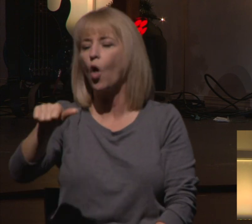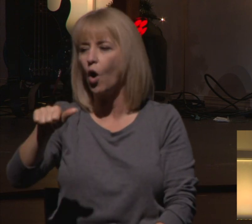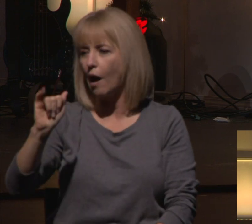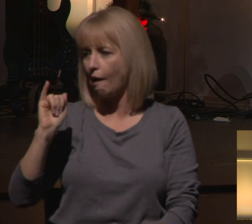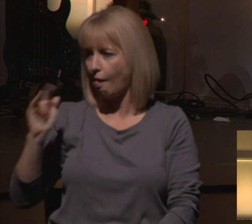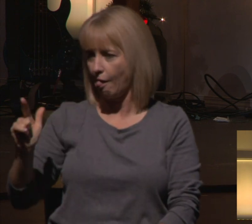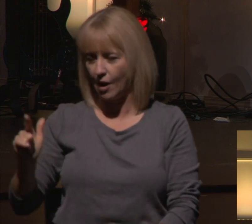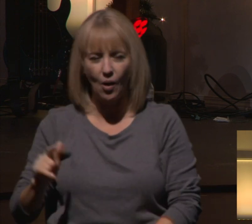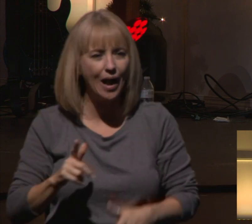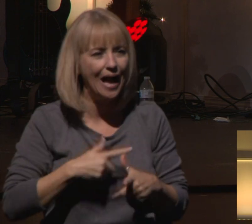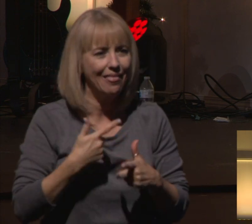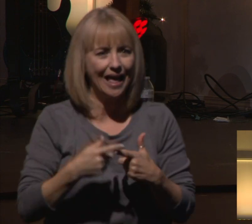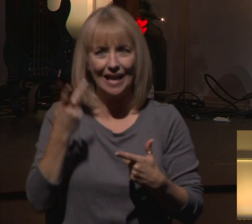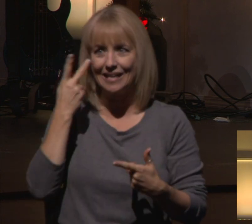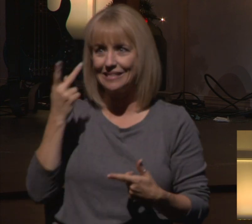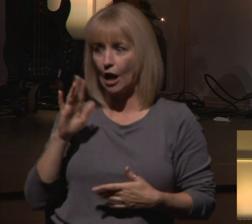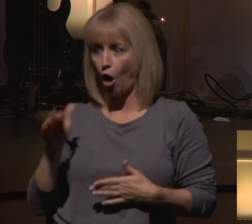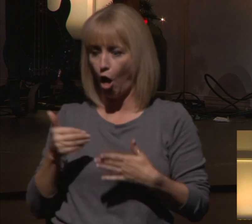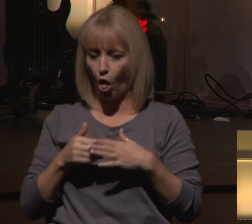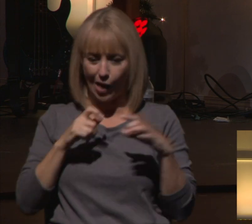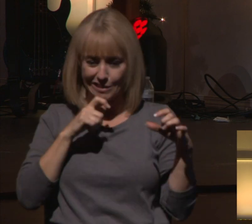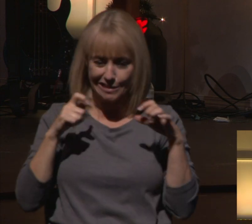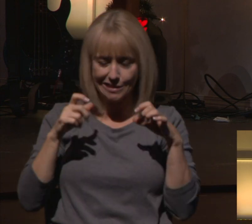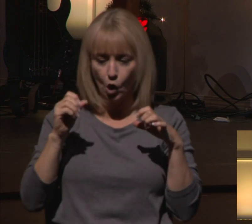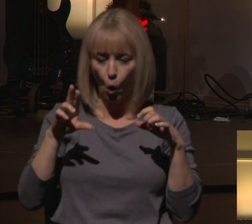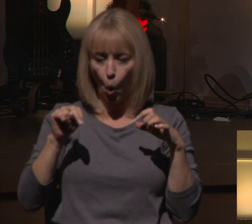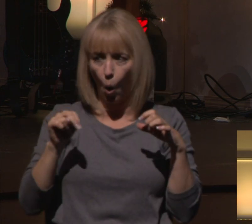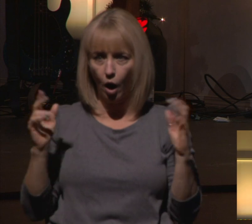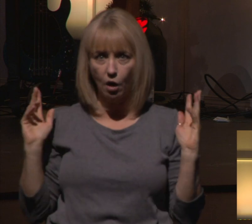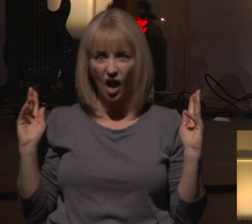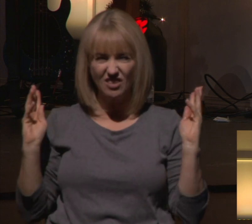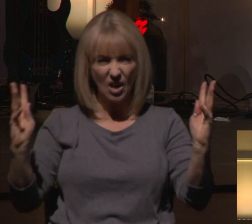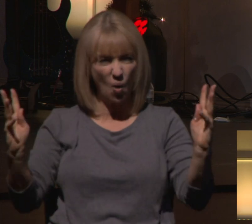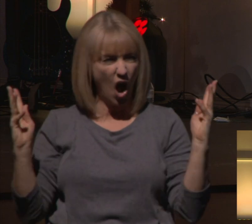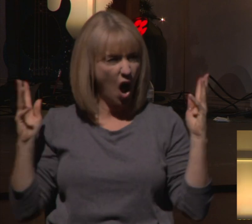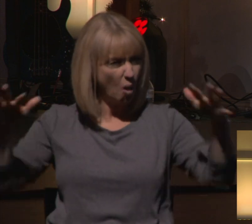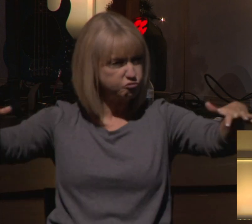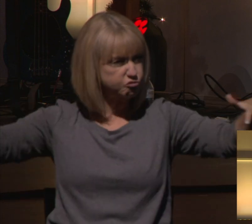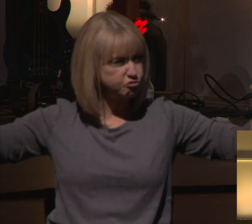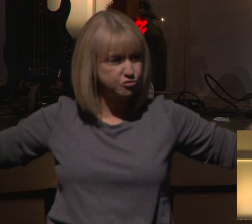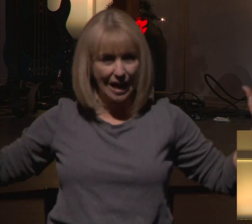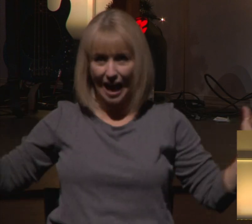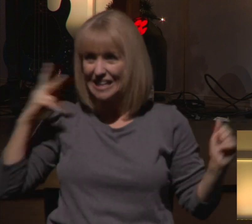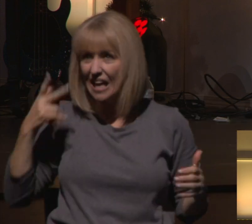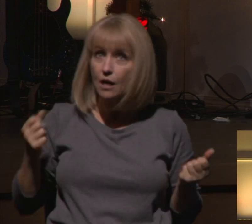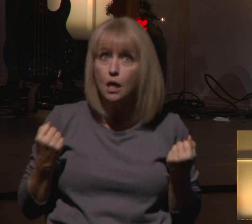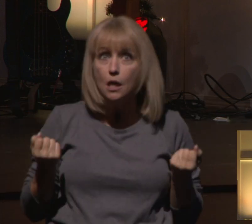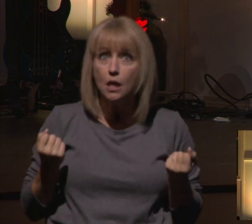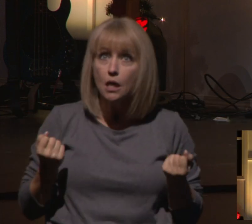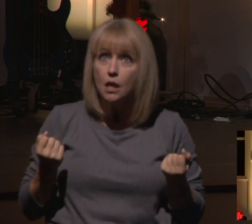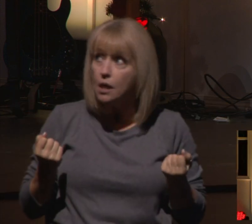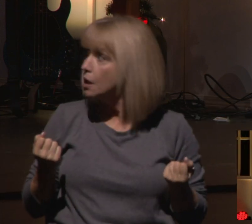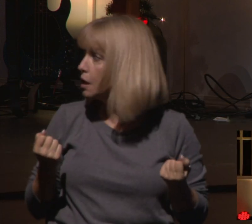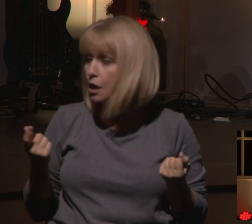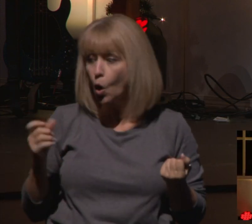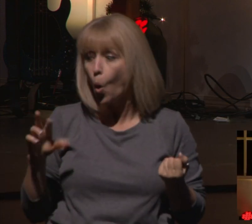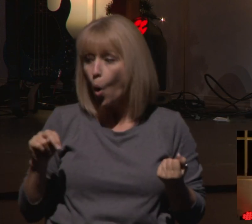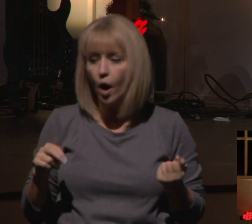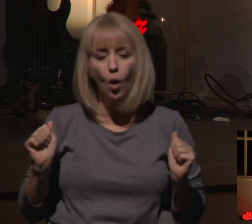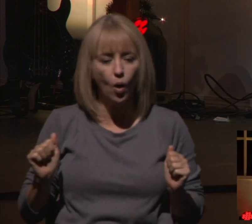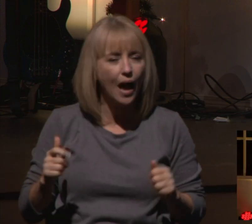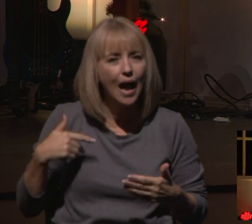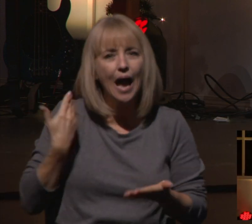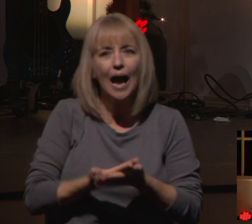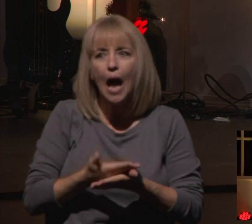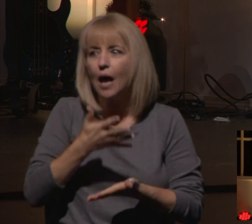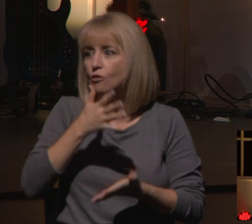country. We pulled up to my grandparents' house. We would all jump out of the van, and we would go to the door. We wouldn't ring the doorbell, because